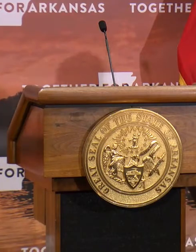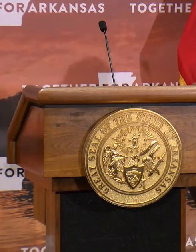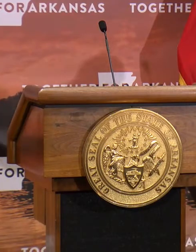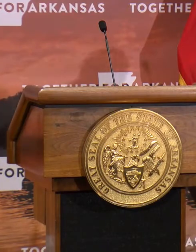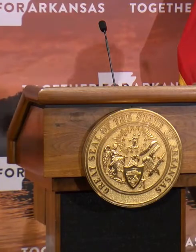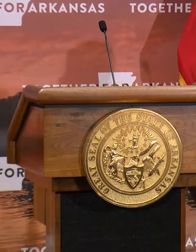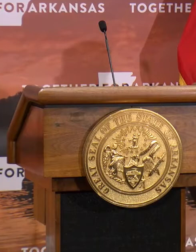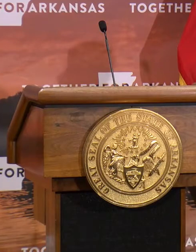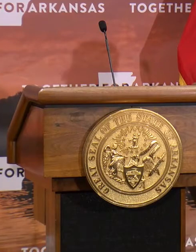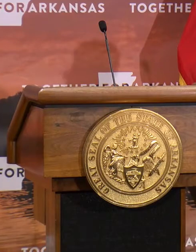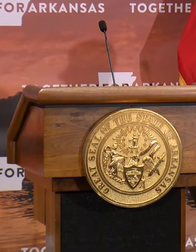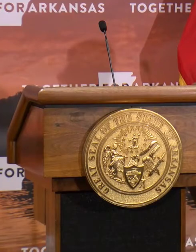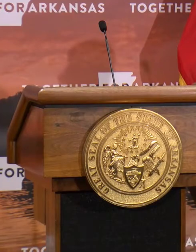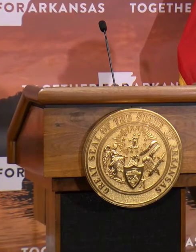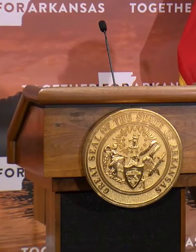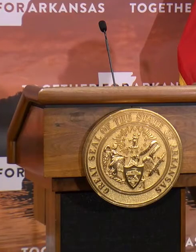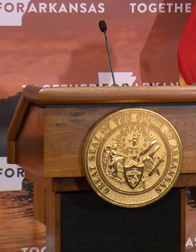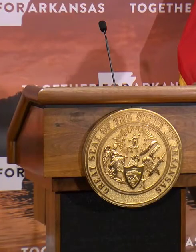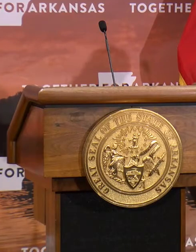learn together.